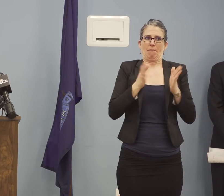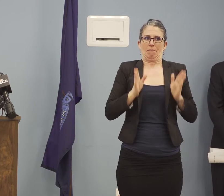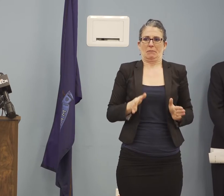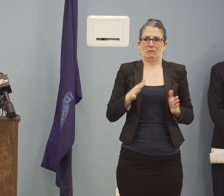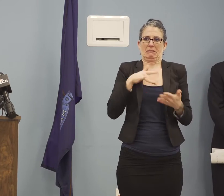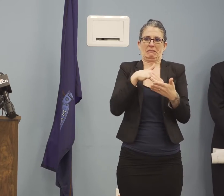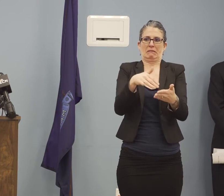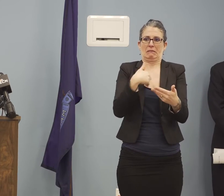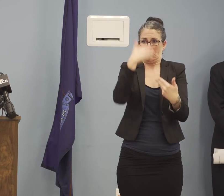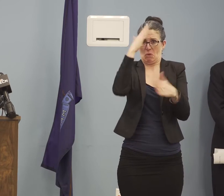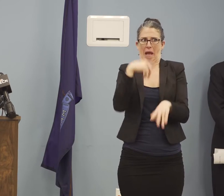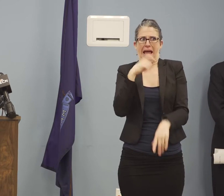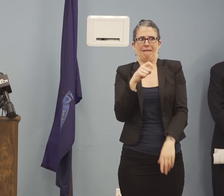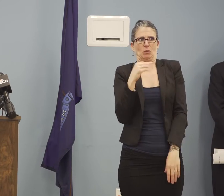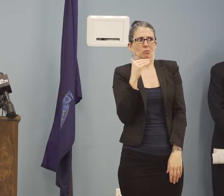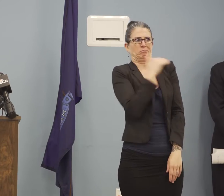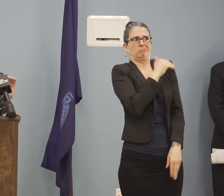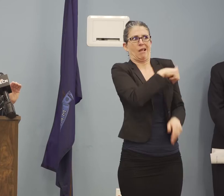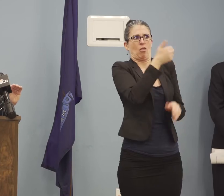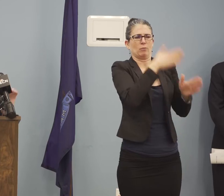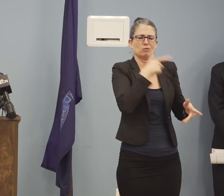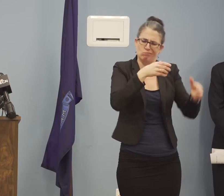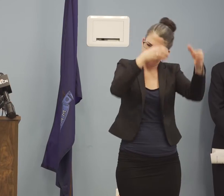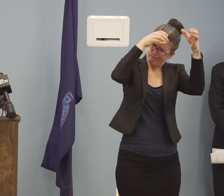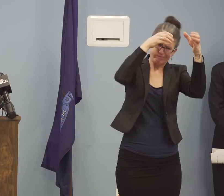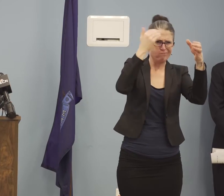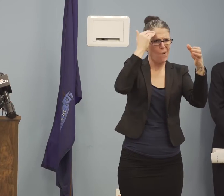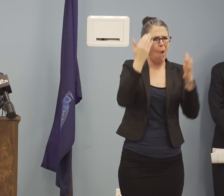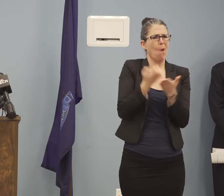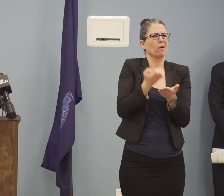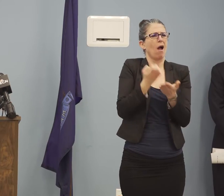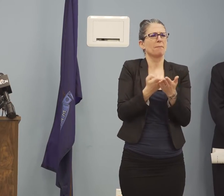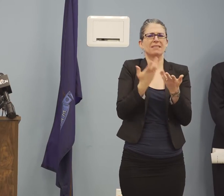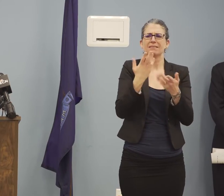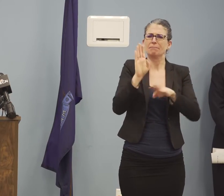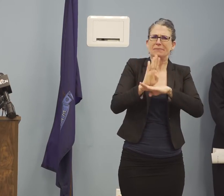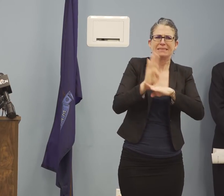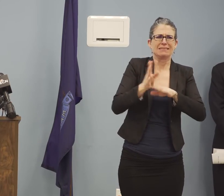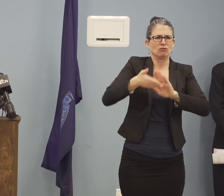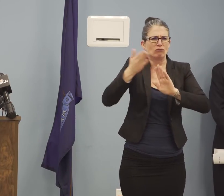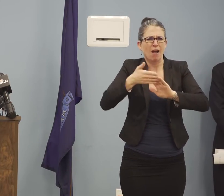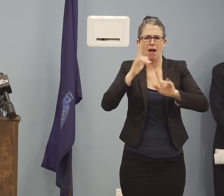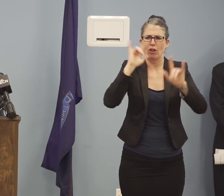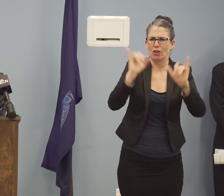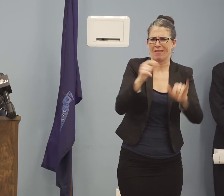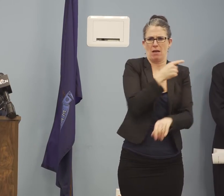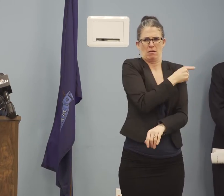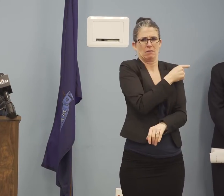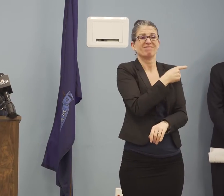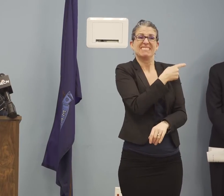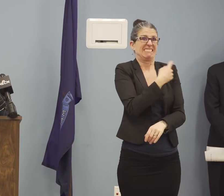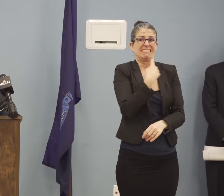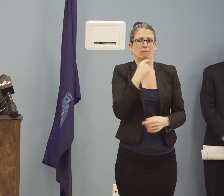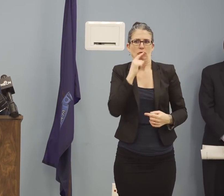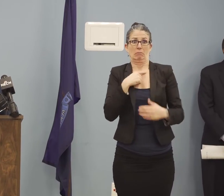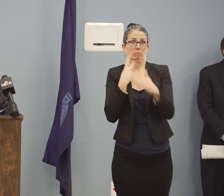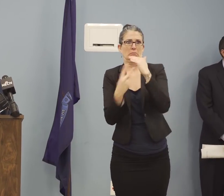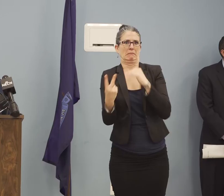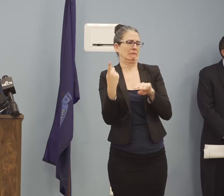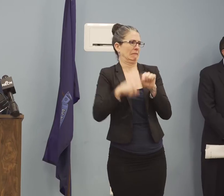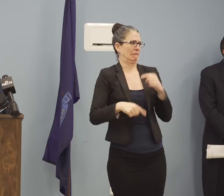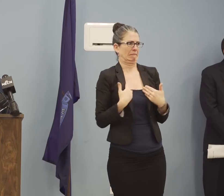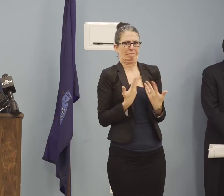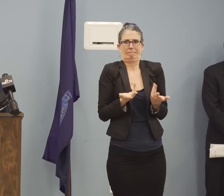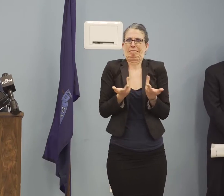prospects are. I'm not an economic forecaster, so I'm not going to, I'm not going to venture a guess. Anything else real quickly? Do